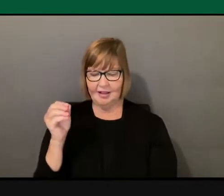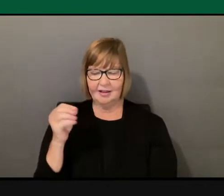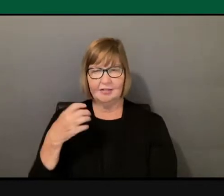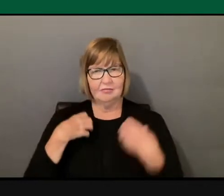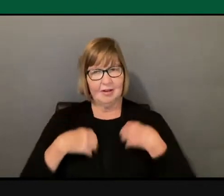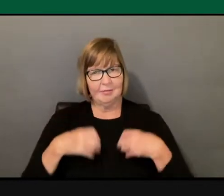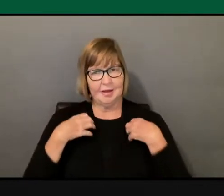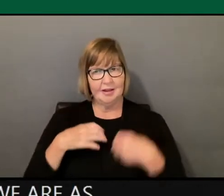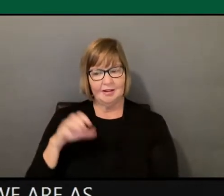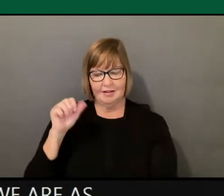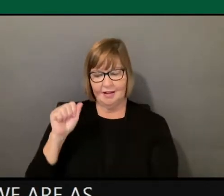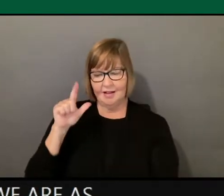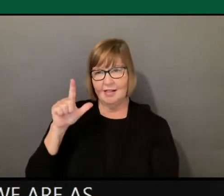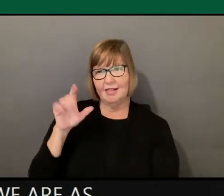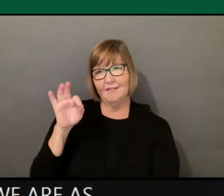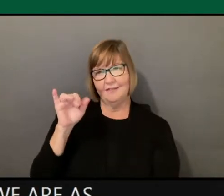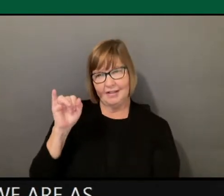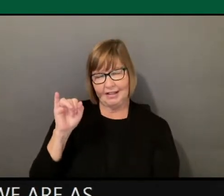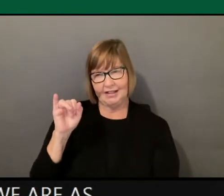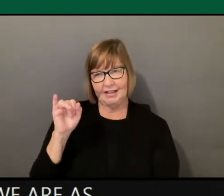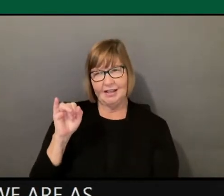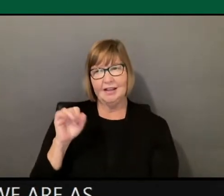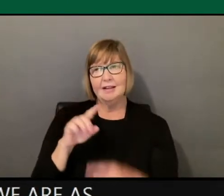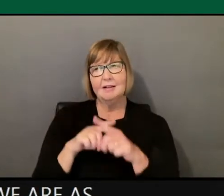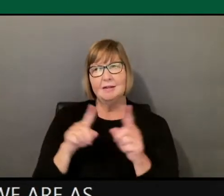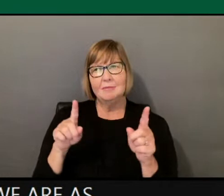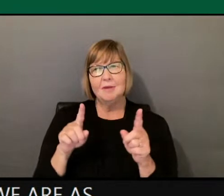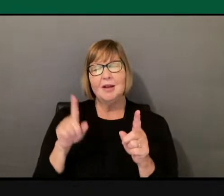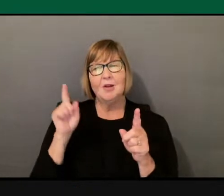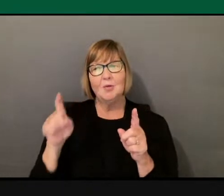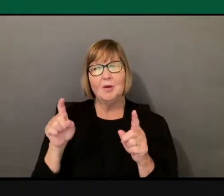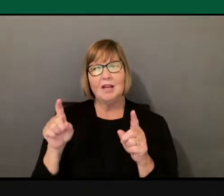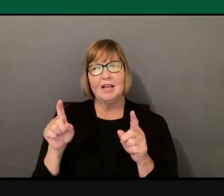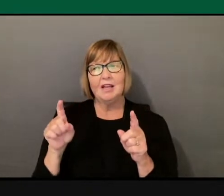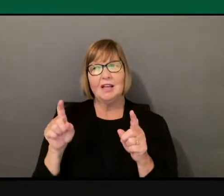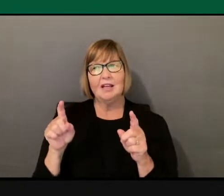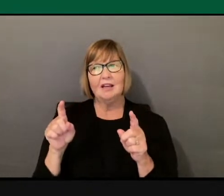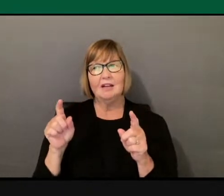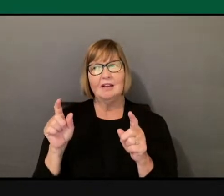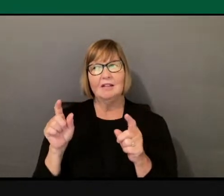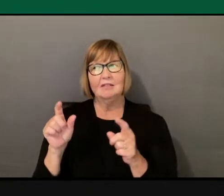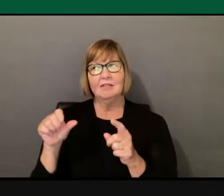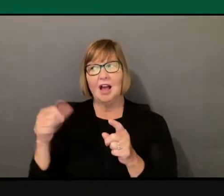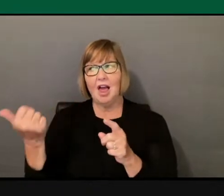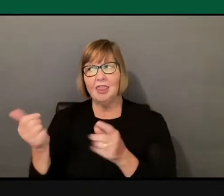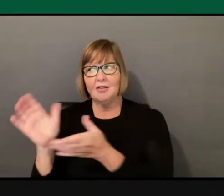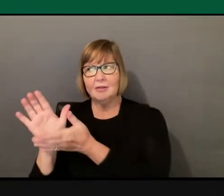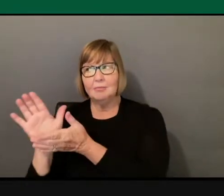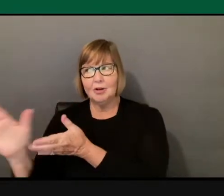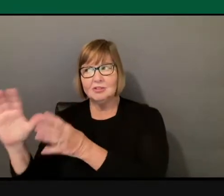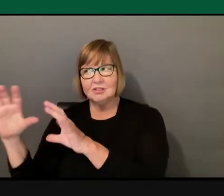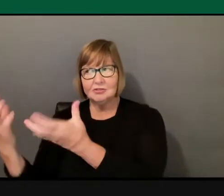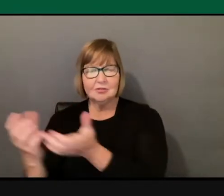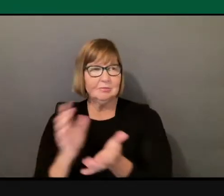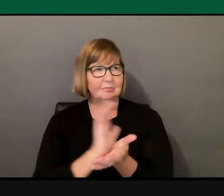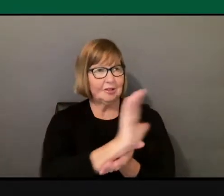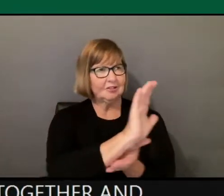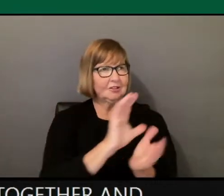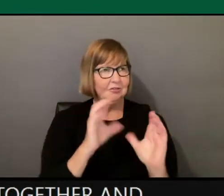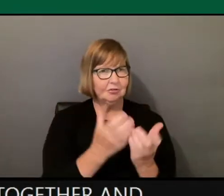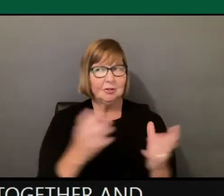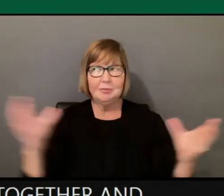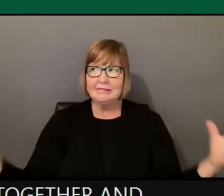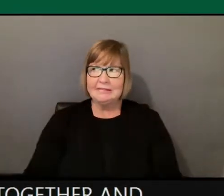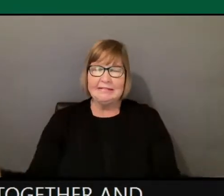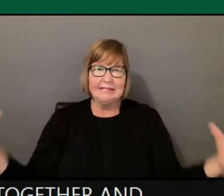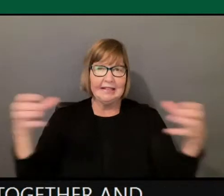bringing other marginalized groups together and learning and hearing and listening. And